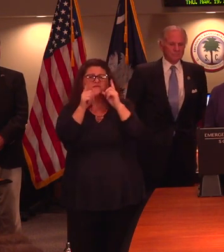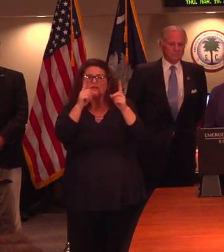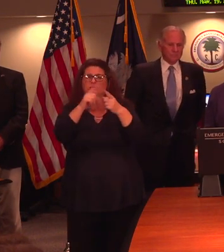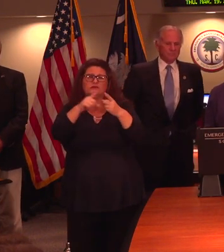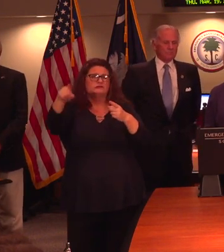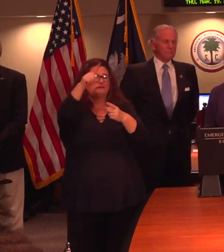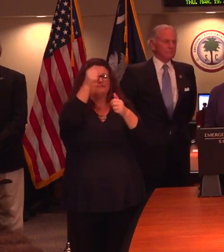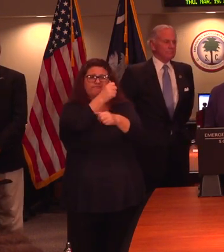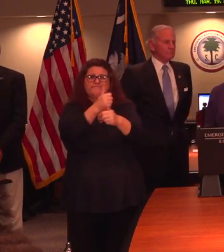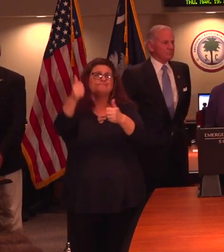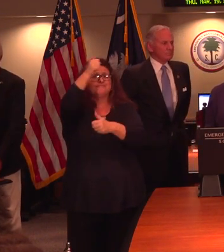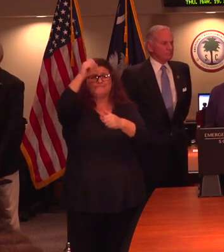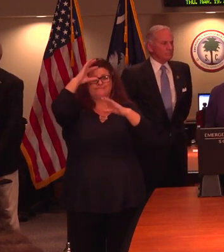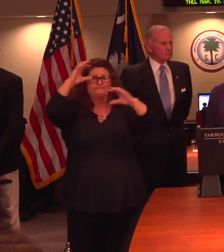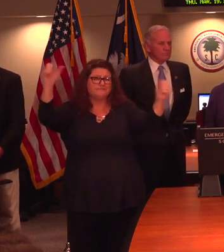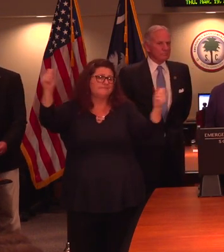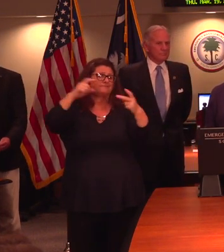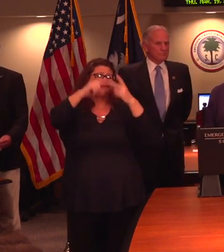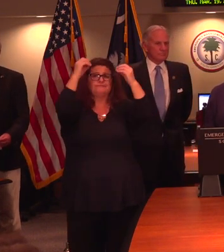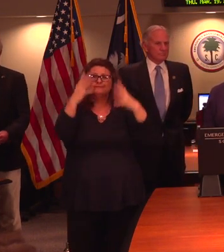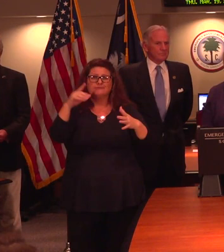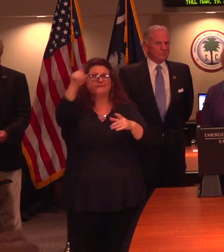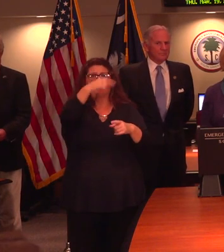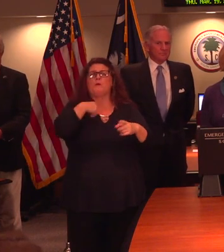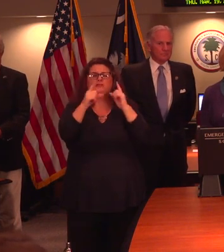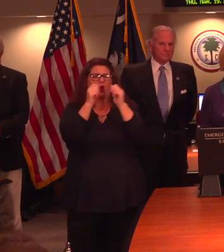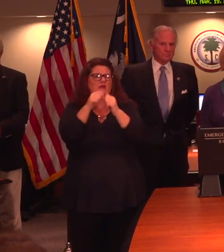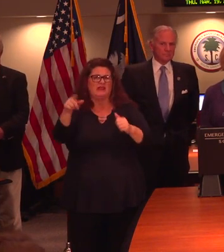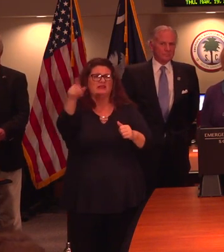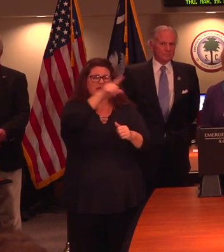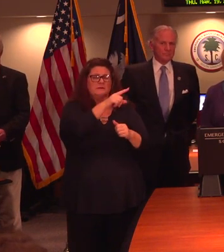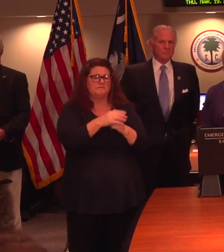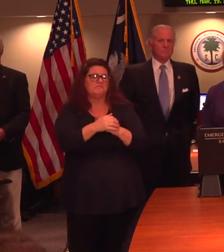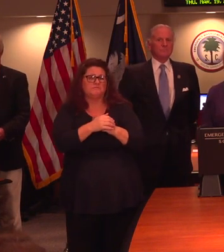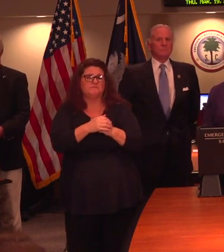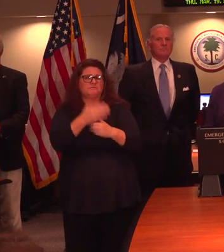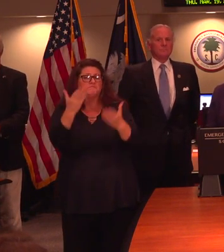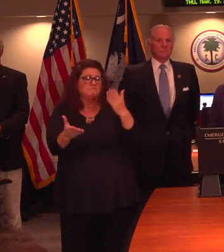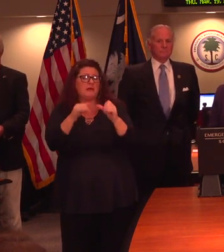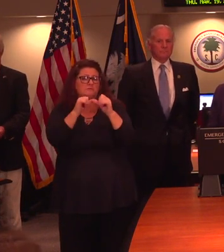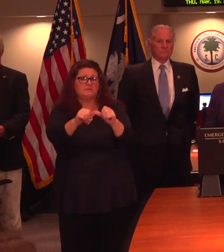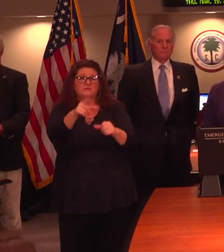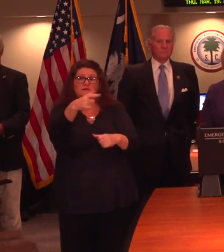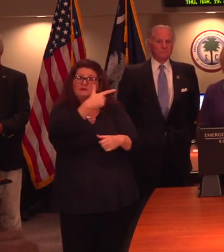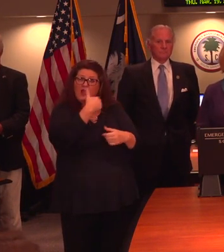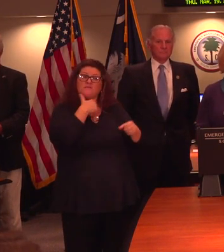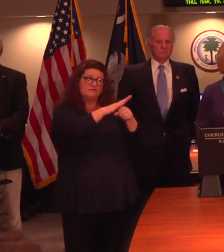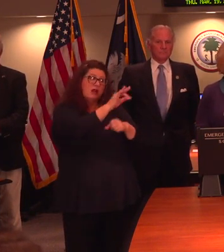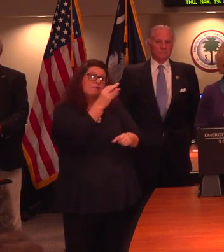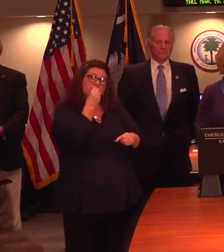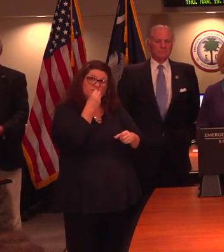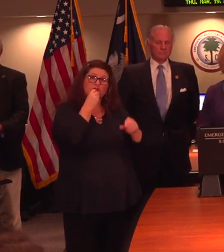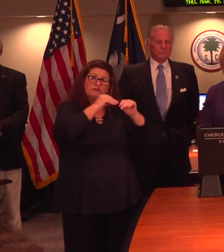and making preparations for a longer time. Are all the districts now have the distribution of food? Yes,